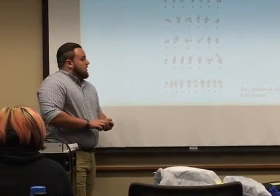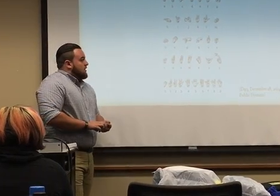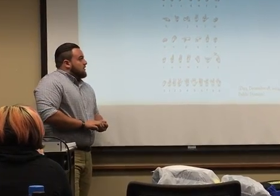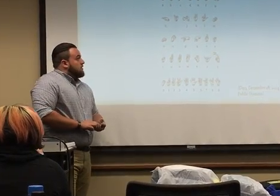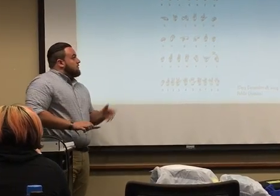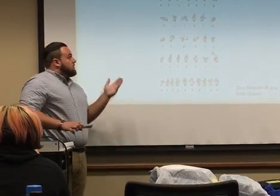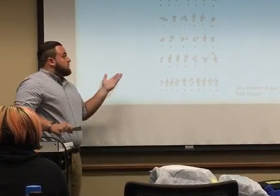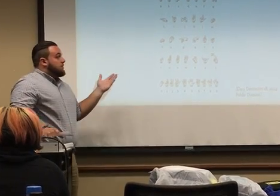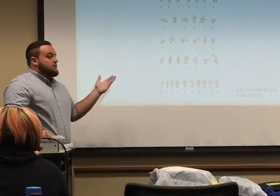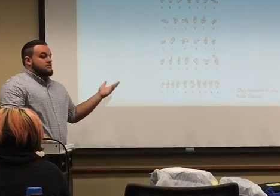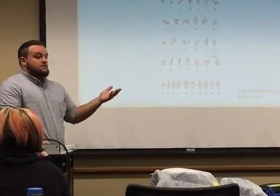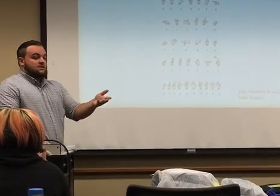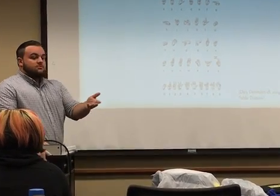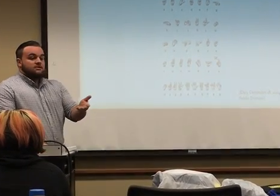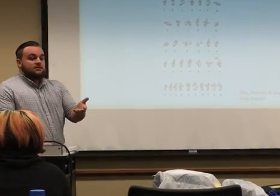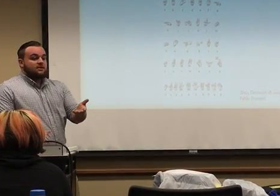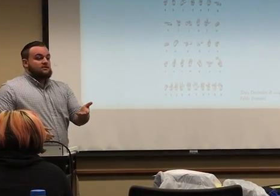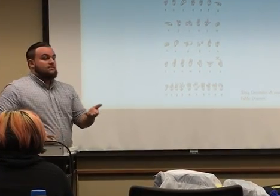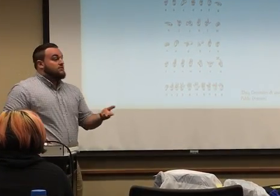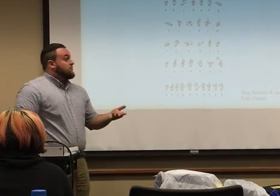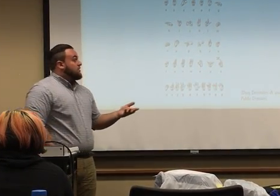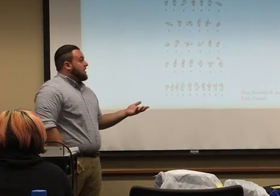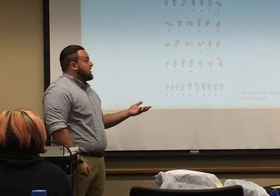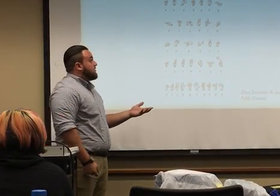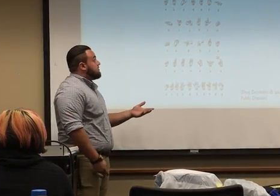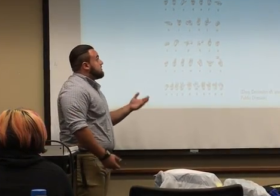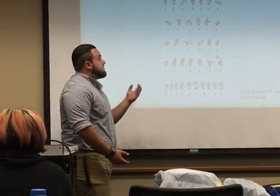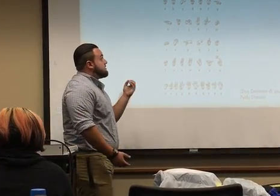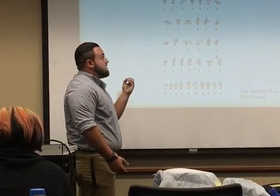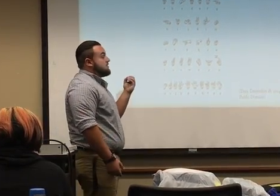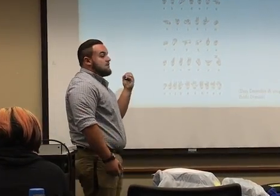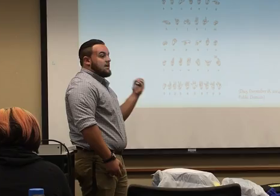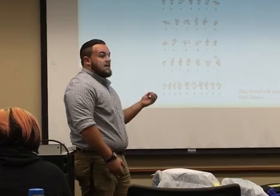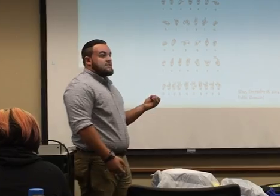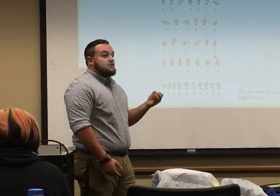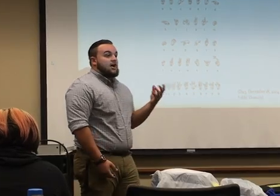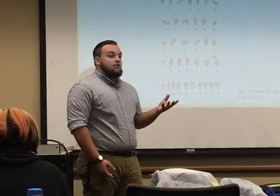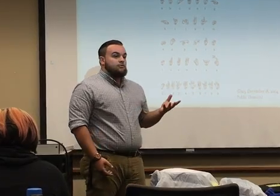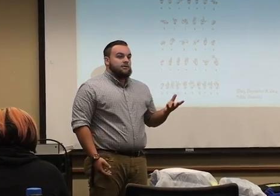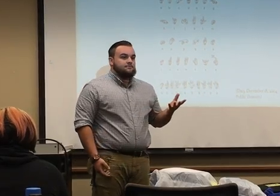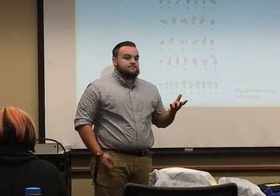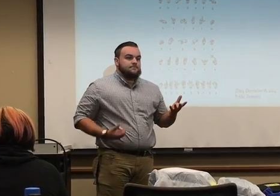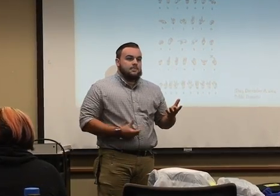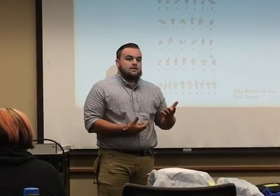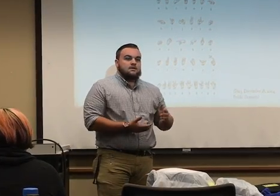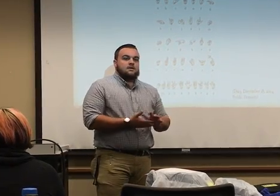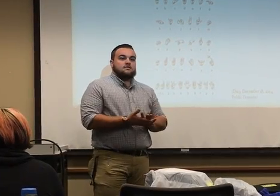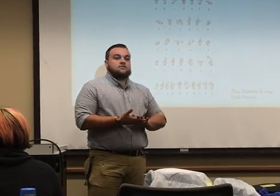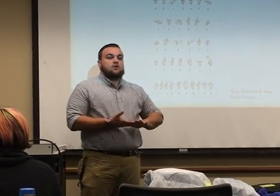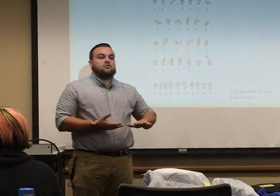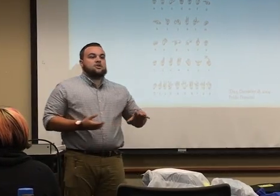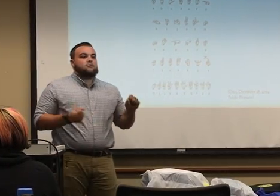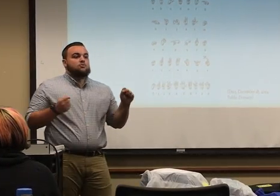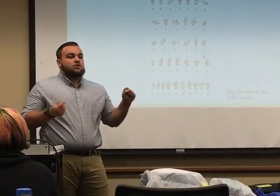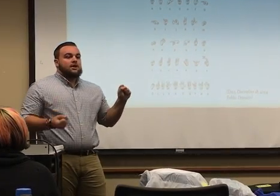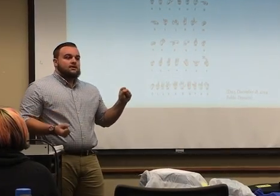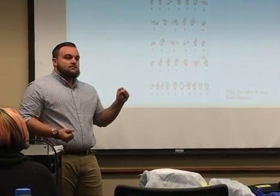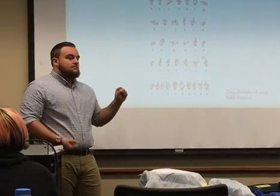And this right here is the same thing that I had to give you for your handout. This is the ASL alphabet. It's all done with one hand